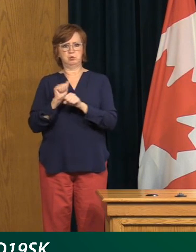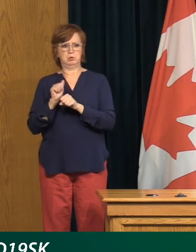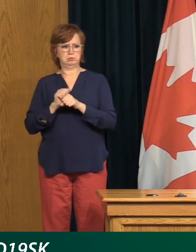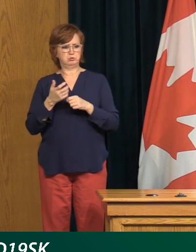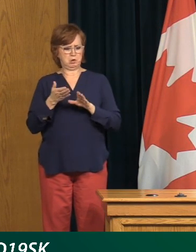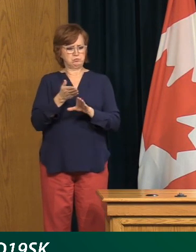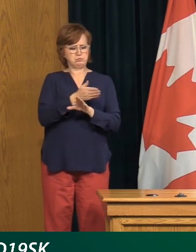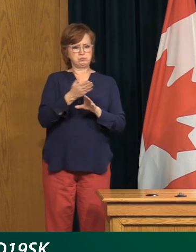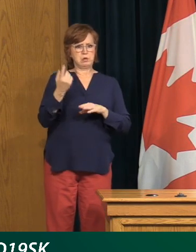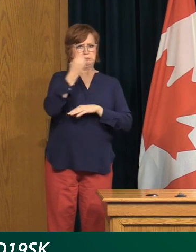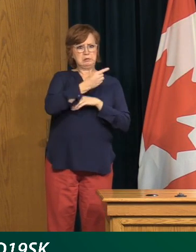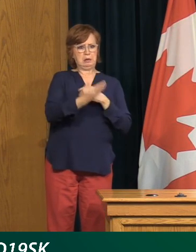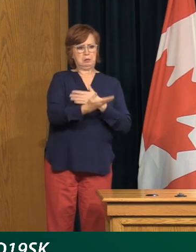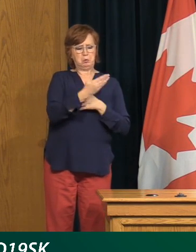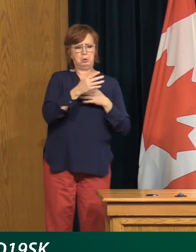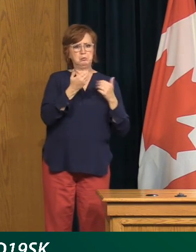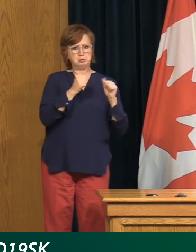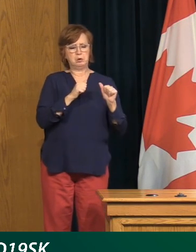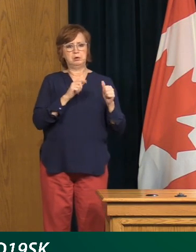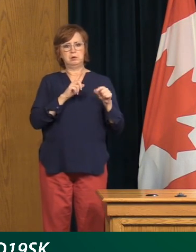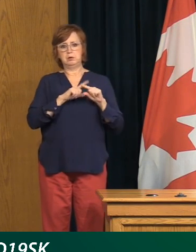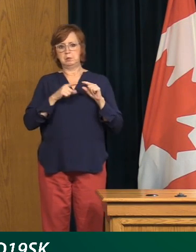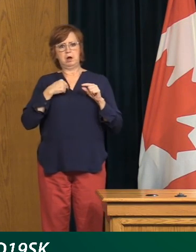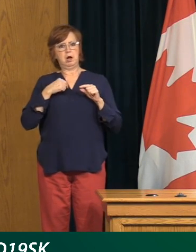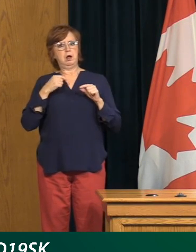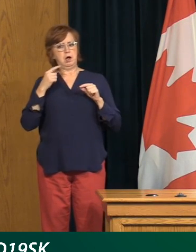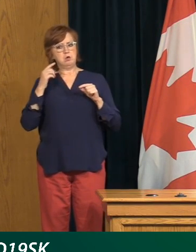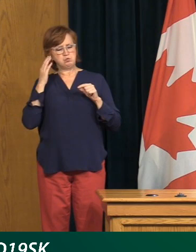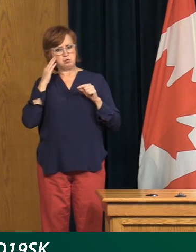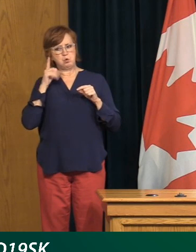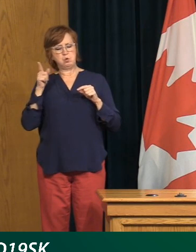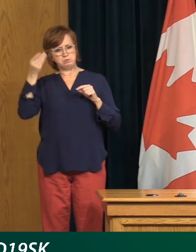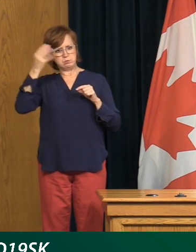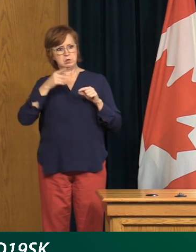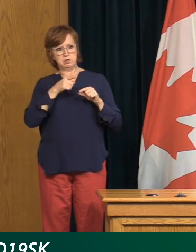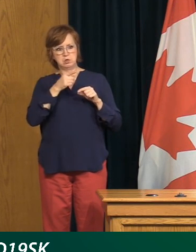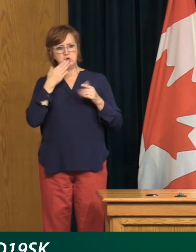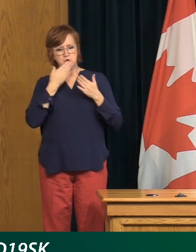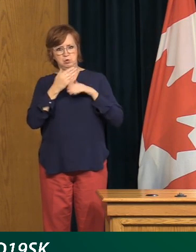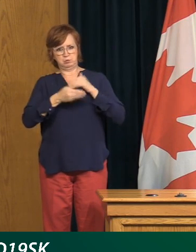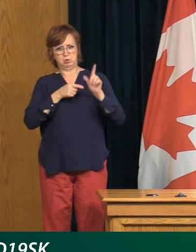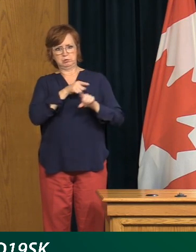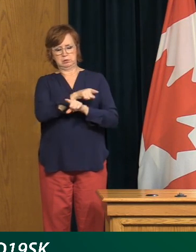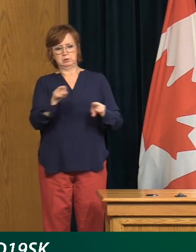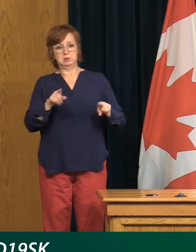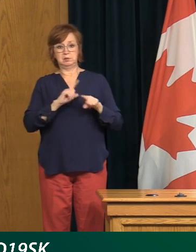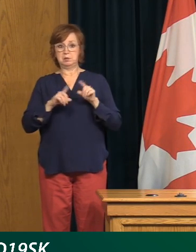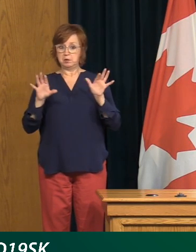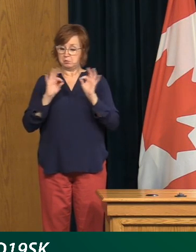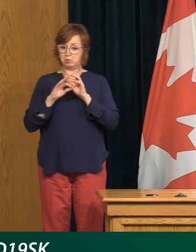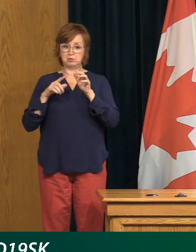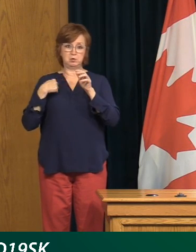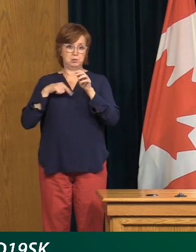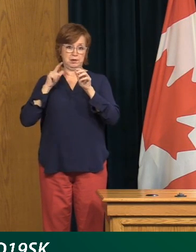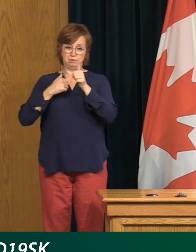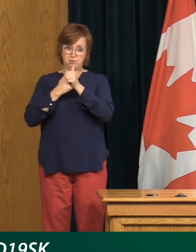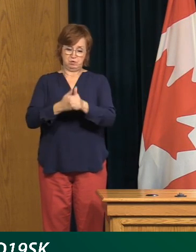what I've heard, things are working very smoothly. They have set up excellent processes, but we all need to then abide with them. We all need to, you know,